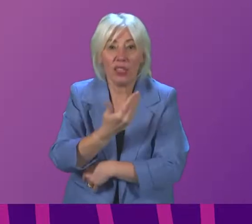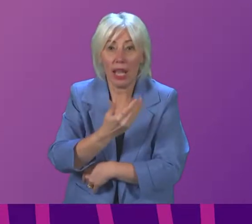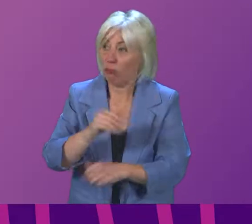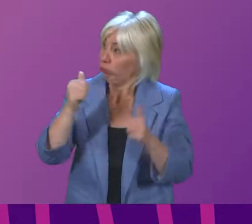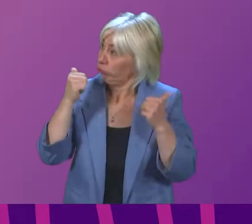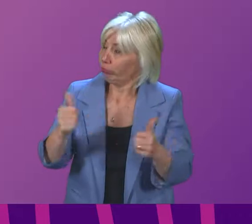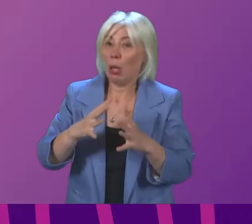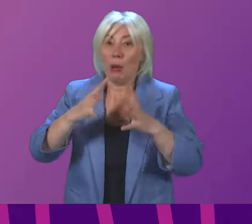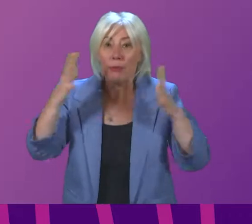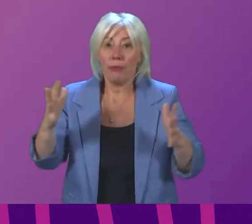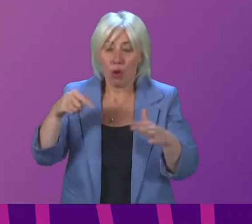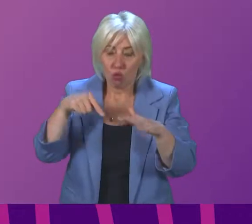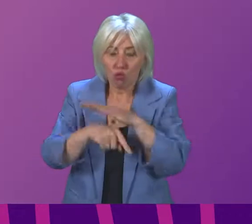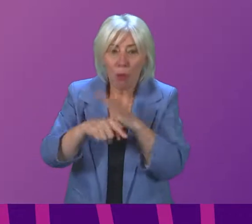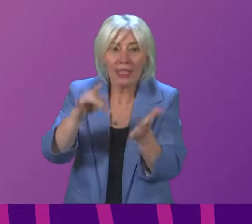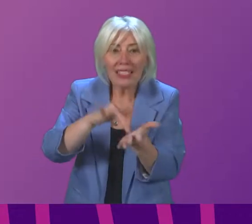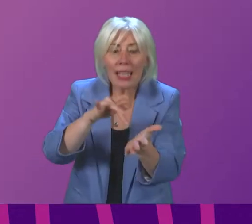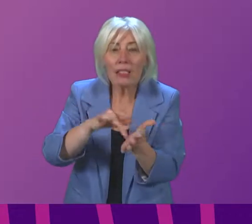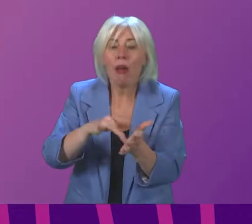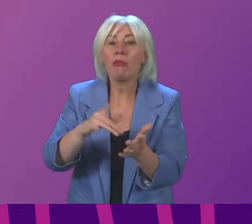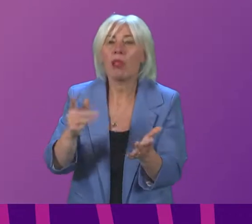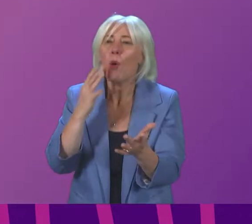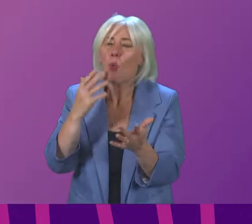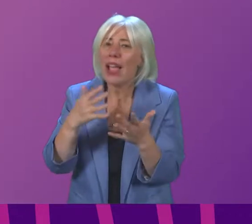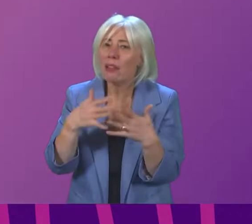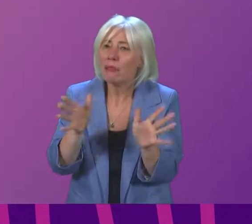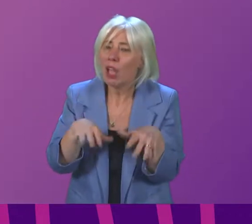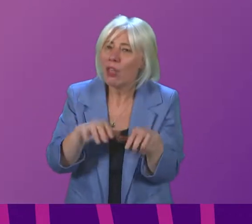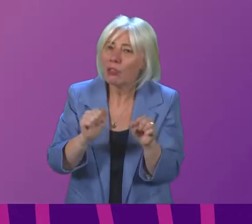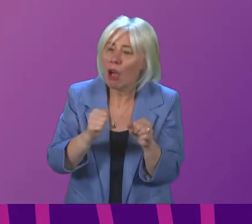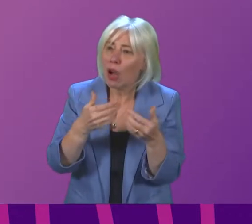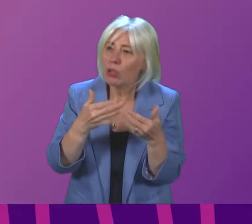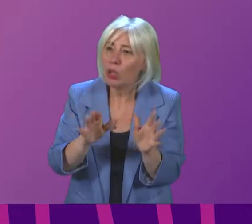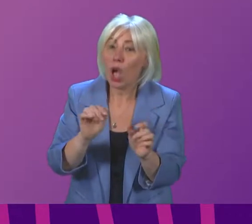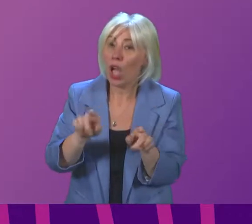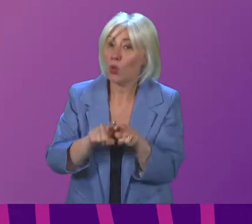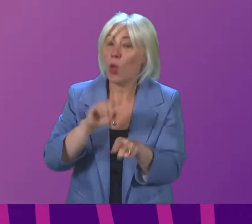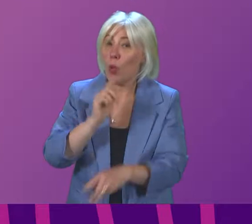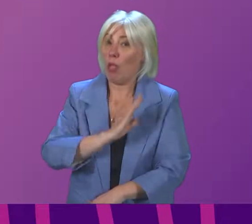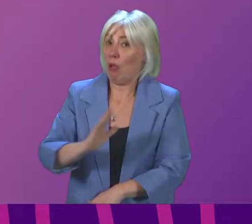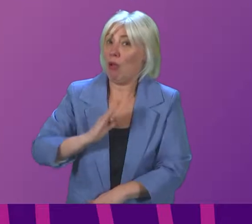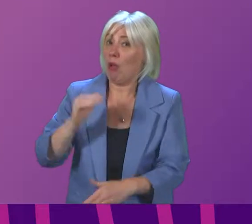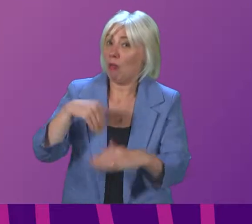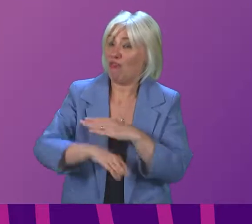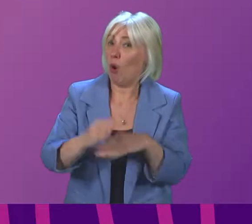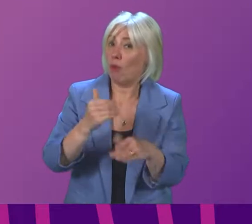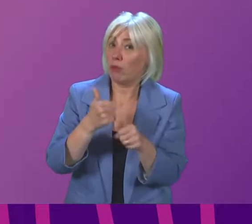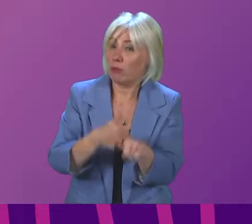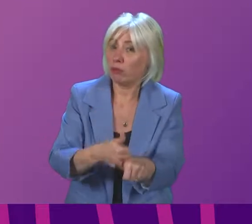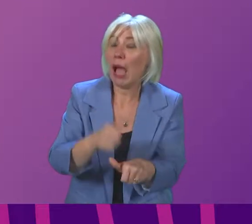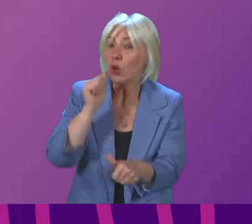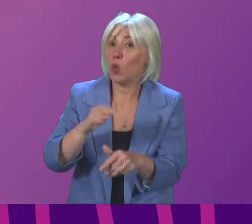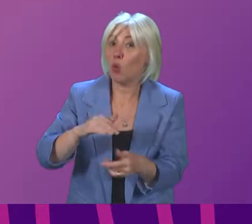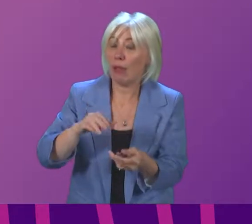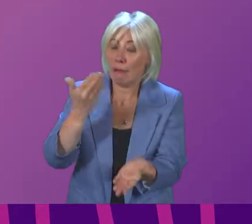drop-in vaccination centres. How quickly do we think those will be operational, and will there be military assistance? Given there will be higher demand,